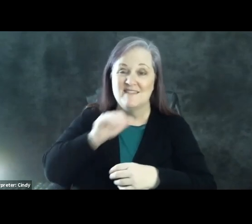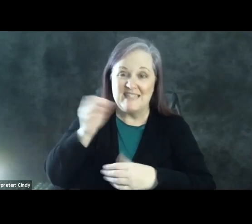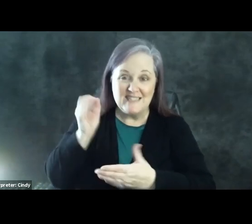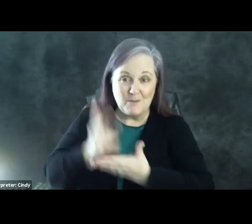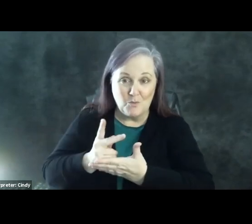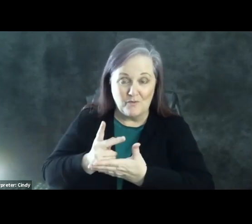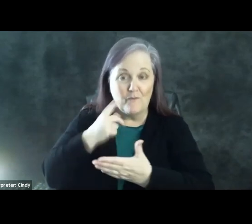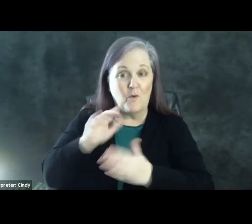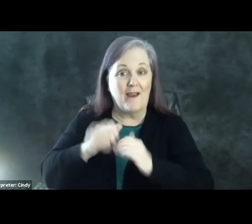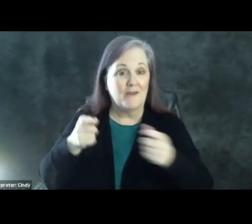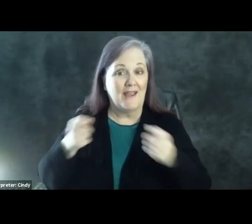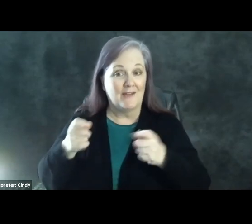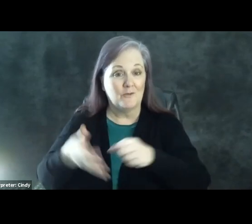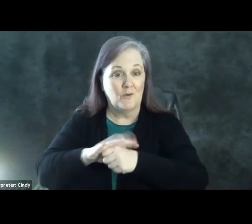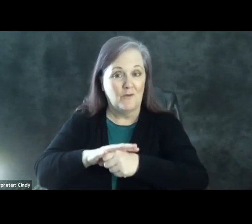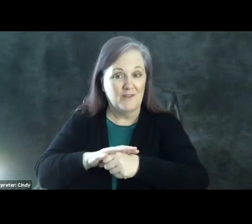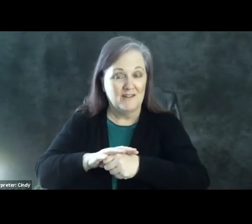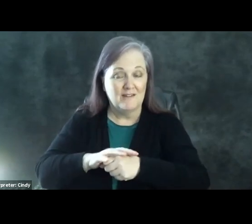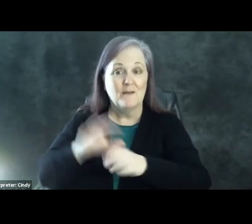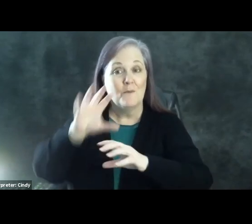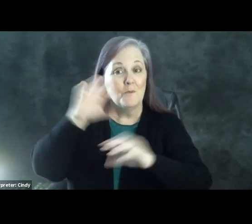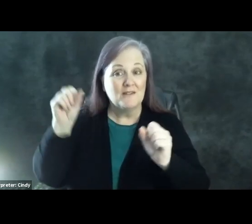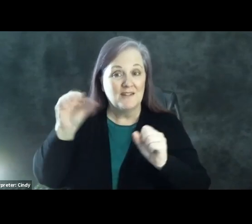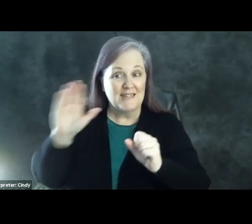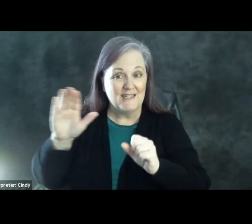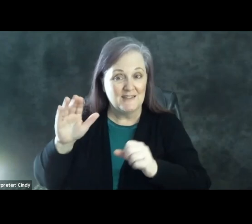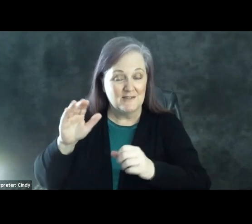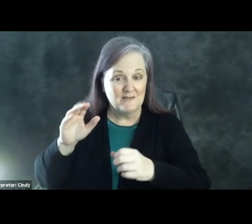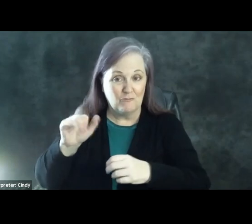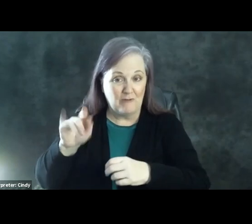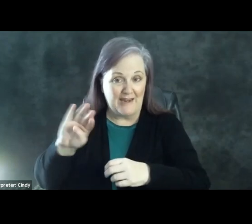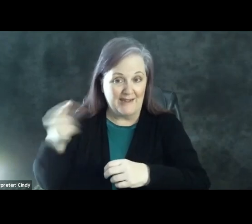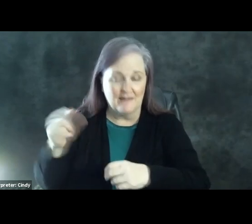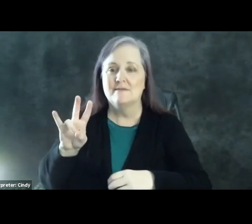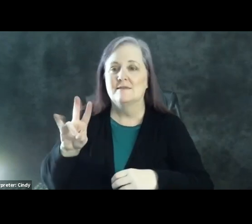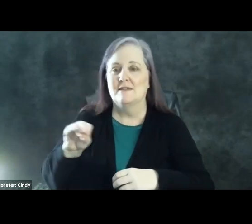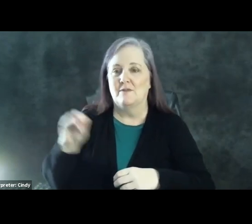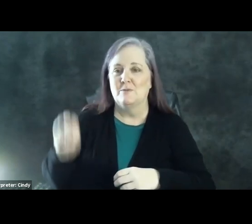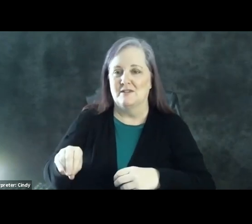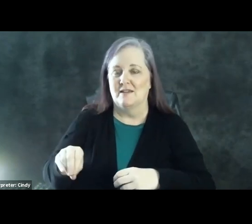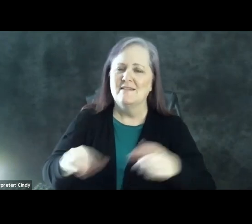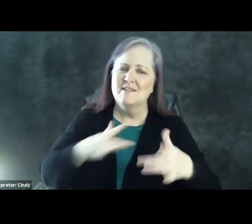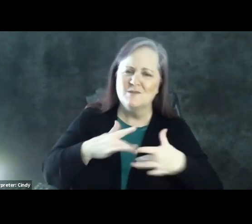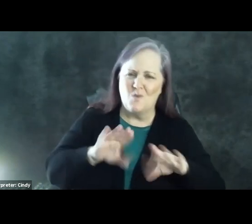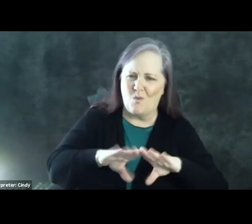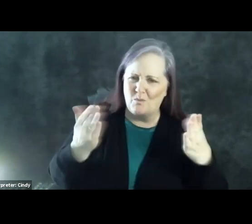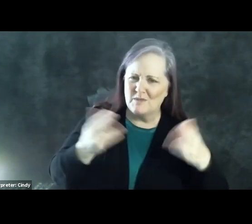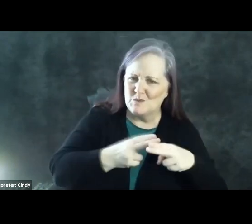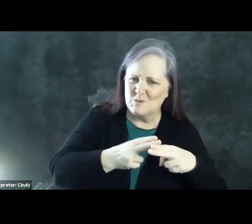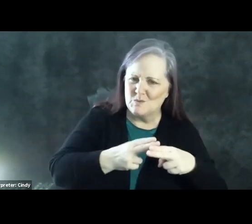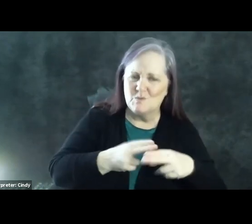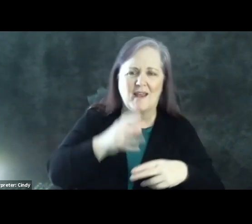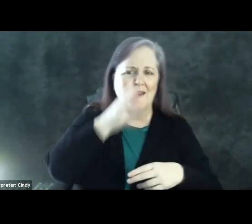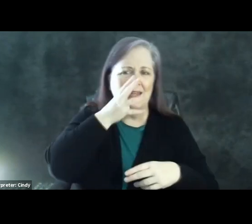the handling of COVID is around 70%. So there is concern that we reopen too soon and that we ignored early